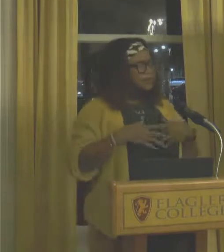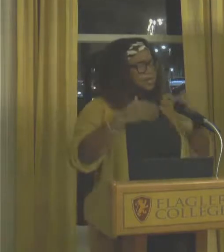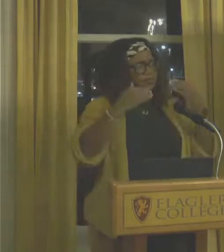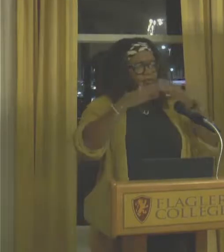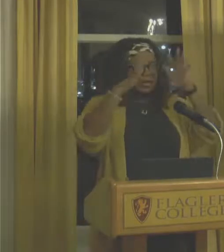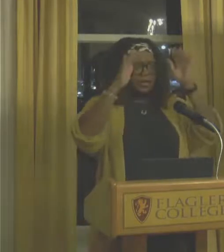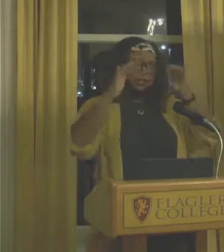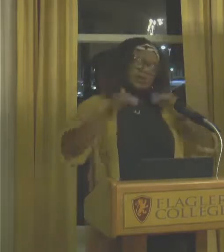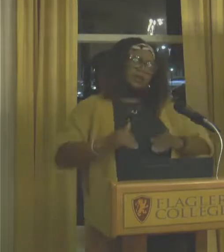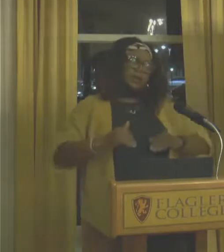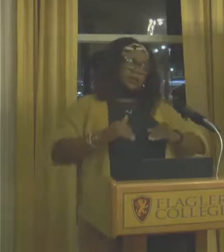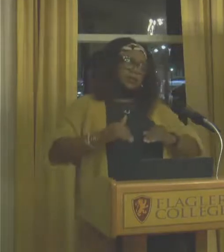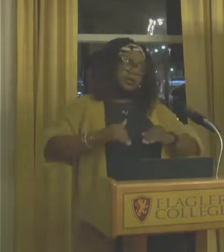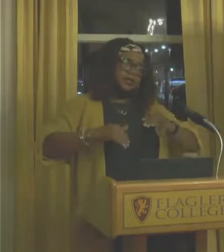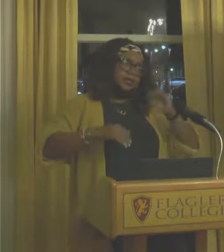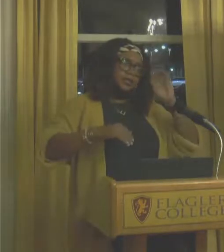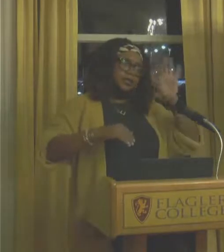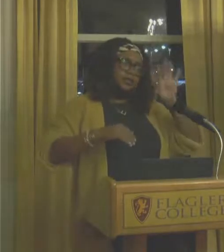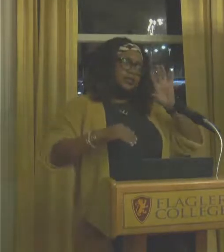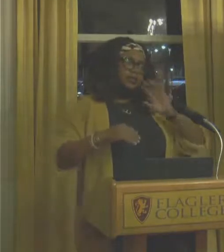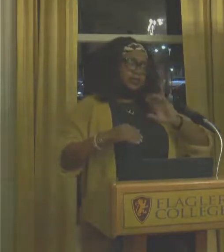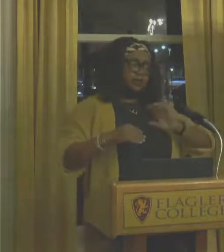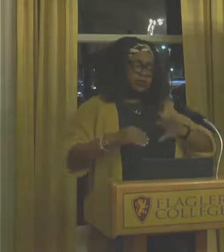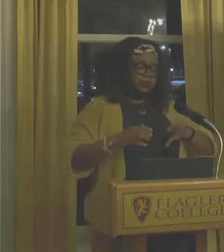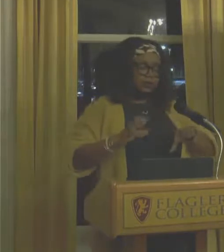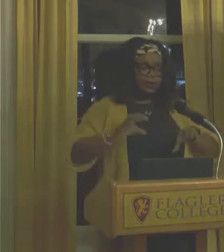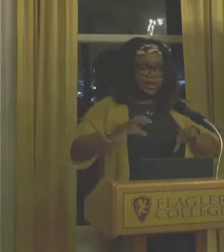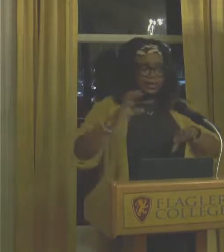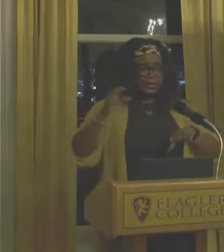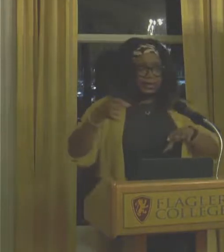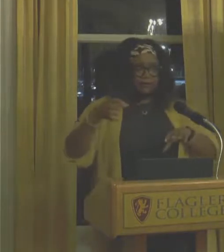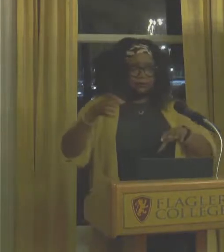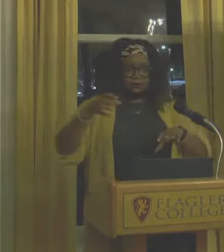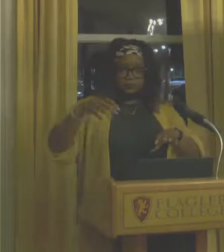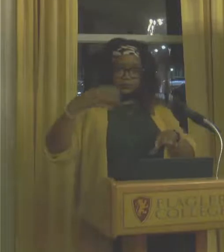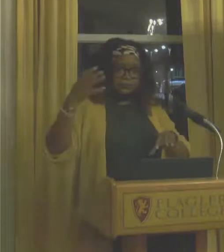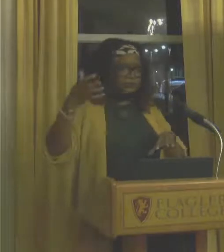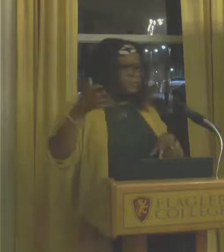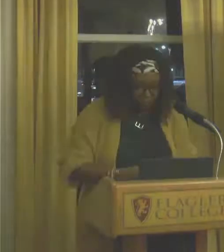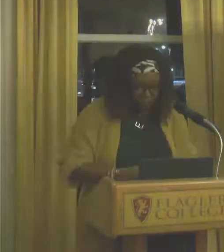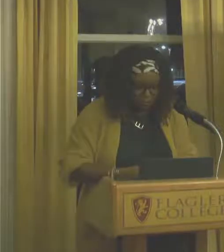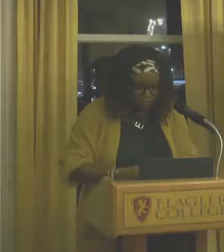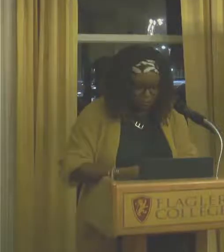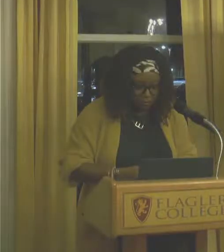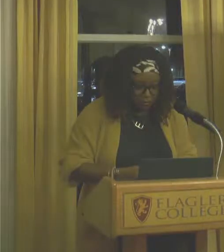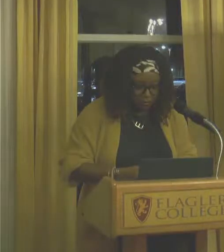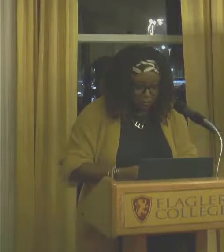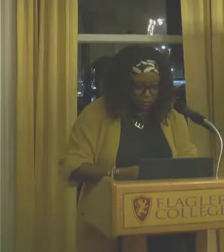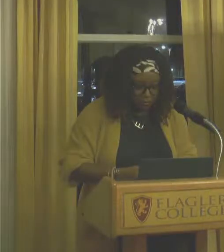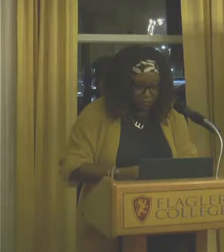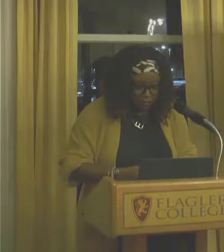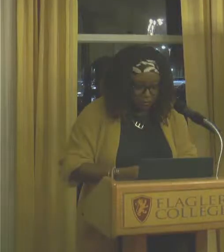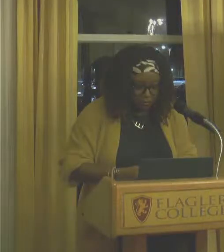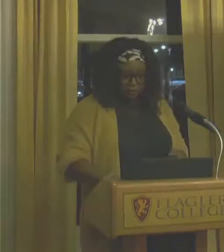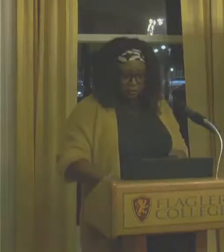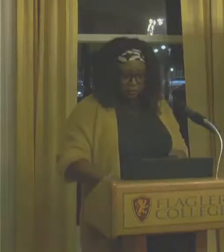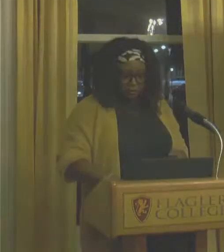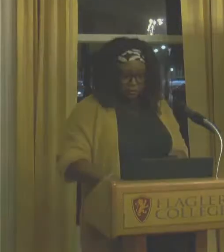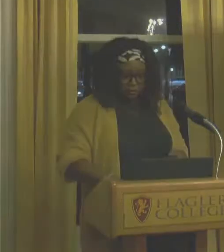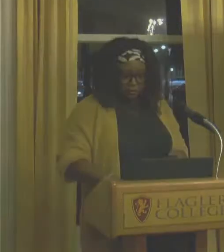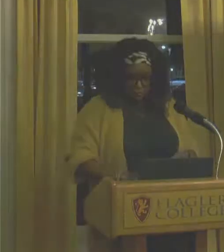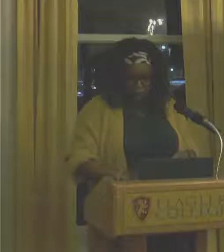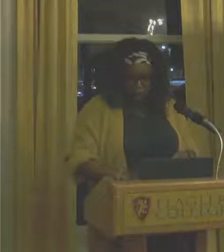It's not really sort of like a book. It's a series of poems that are acted out, that are known by their colors.